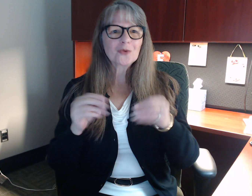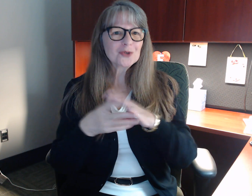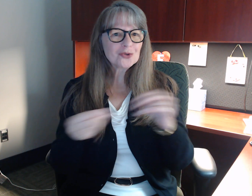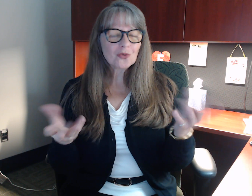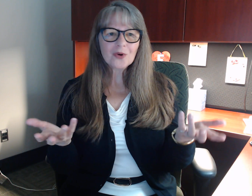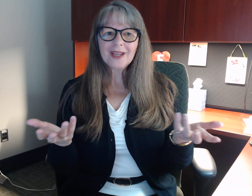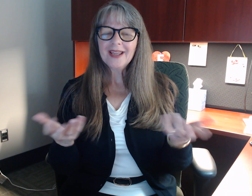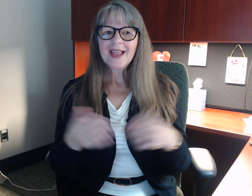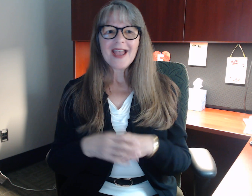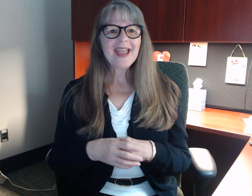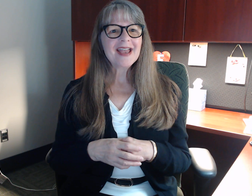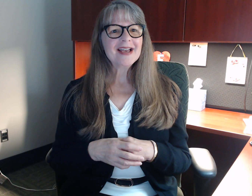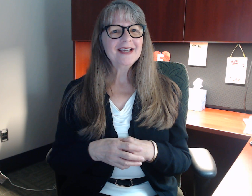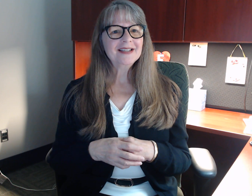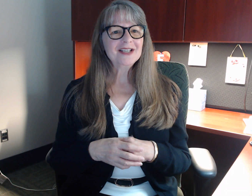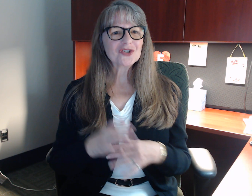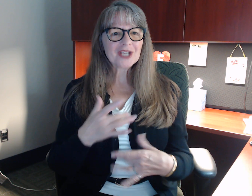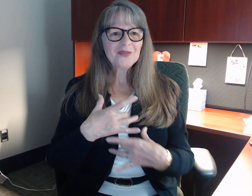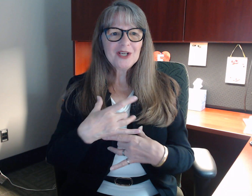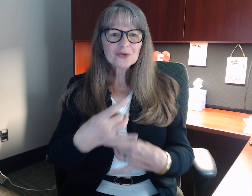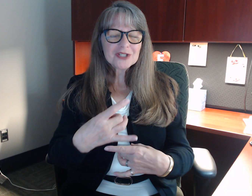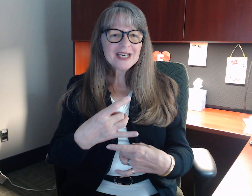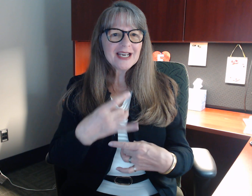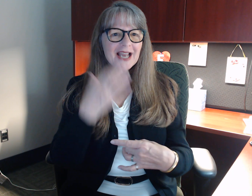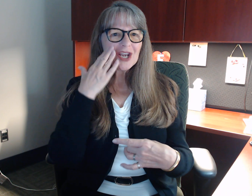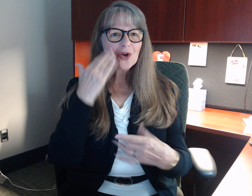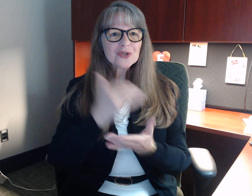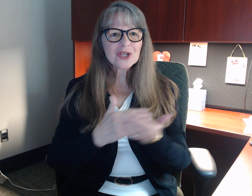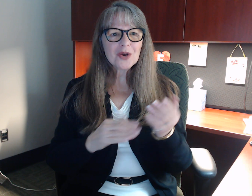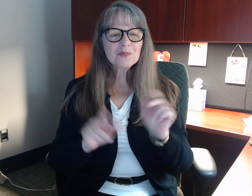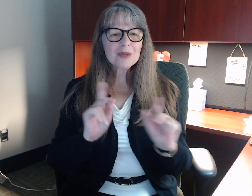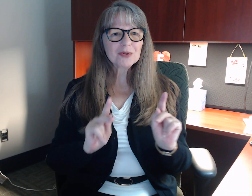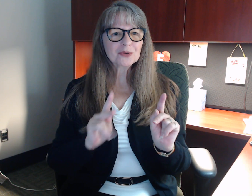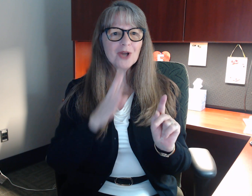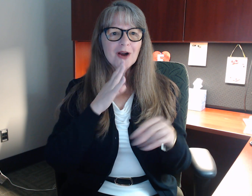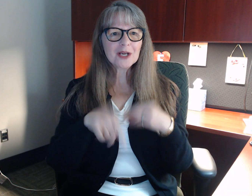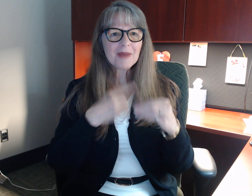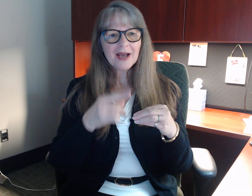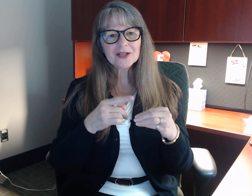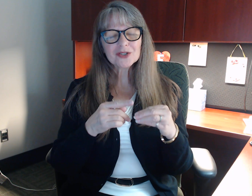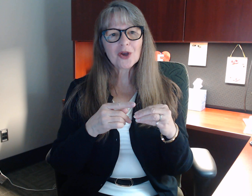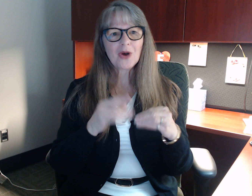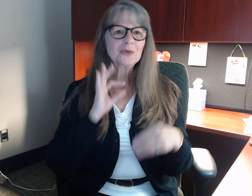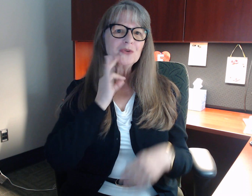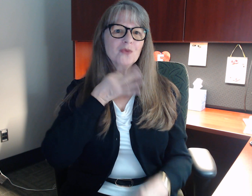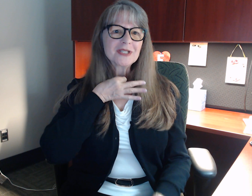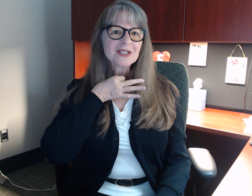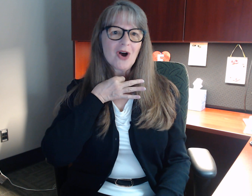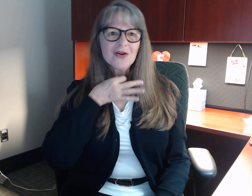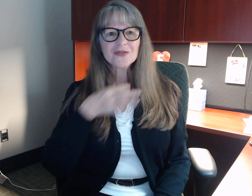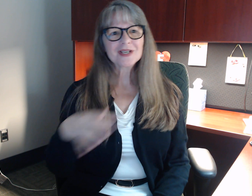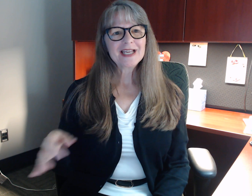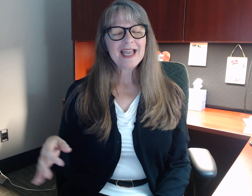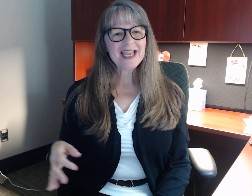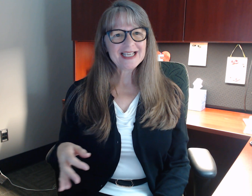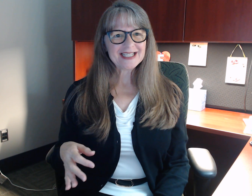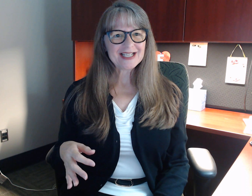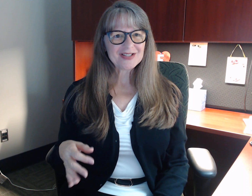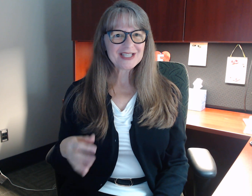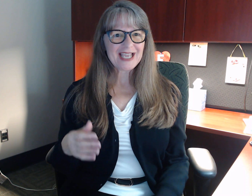story and it's just kind of interesting and I know some people are talking about it so I will do voices off and see how